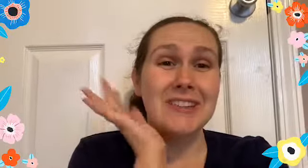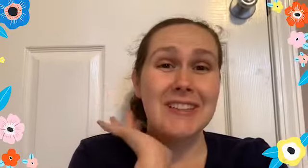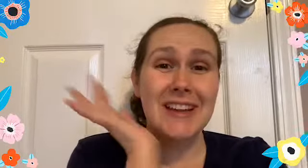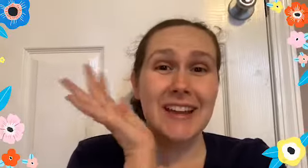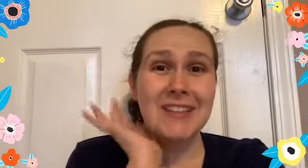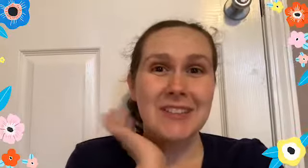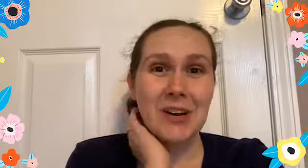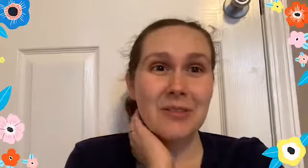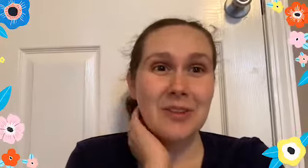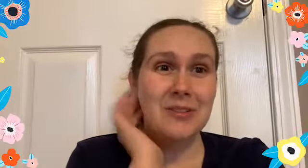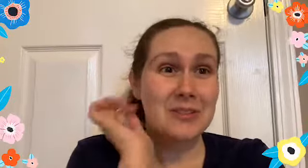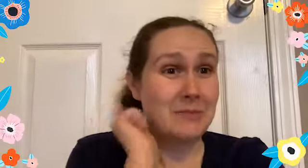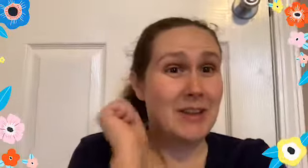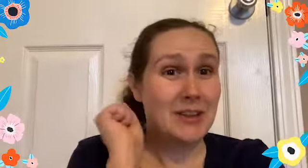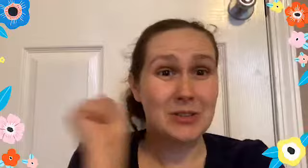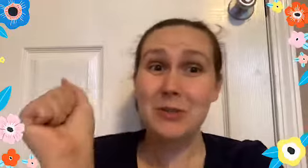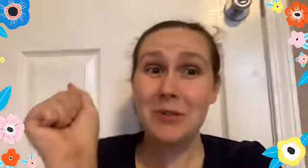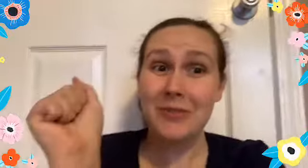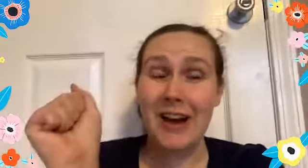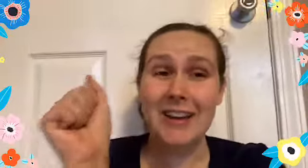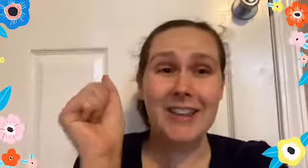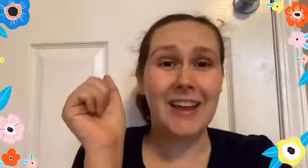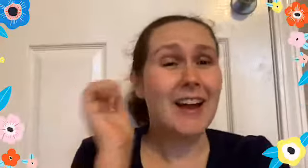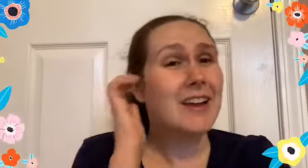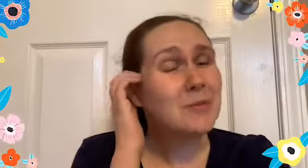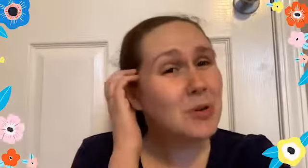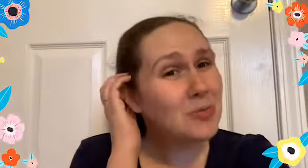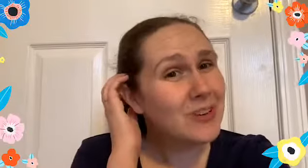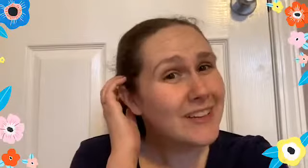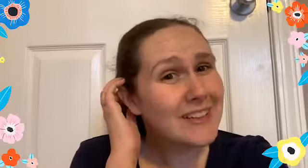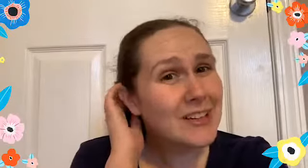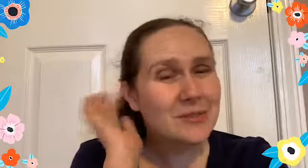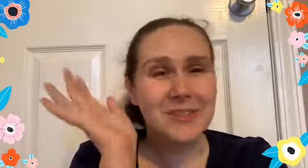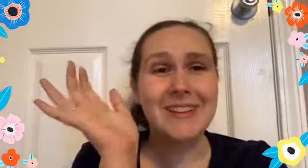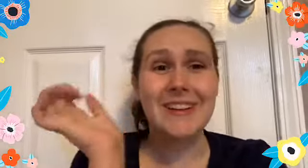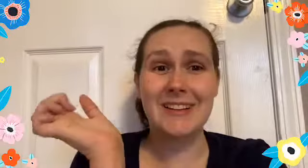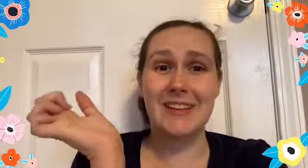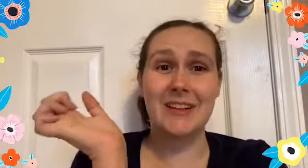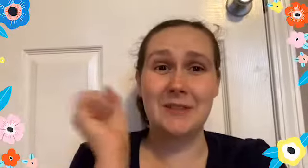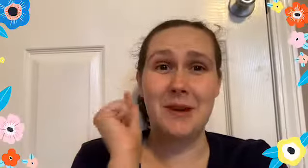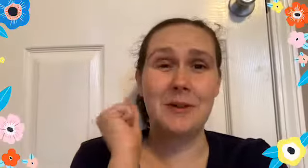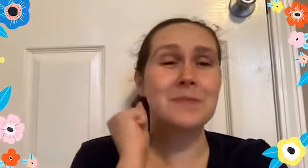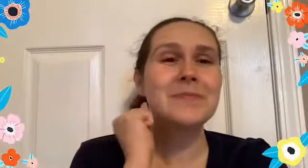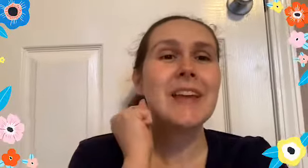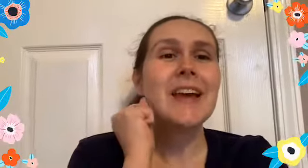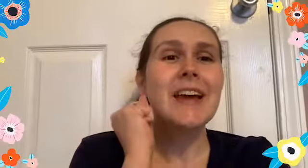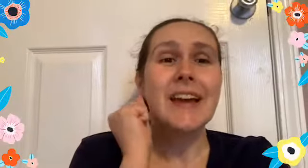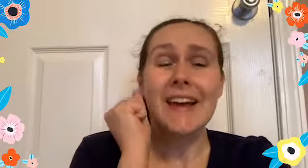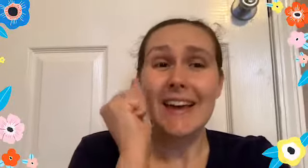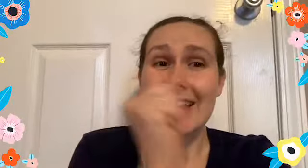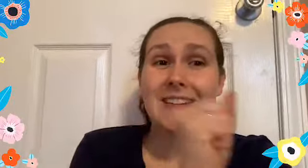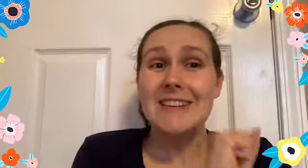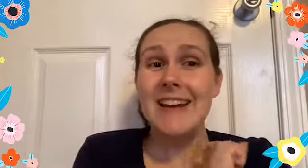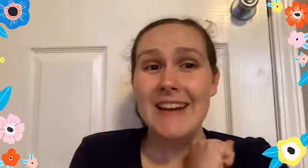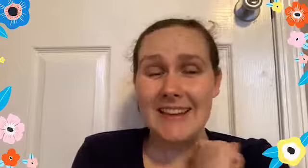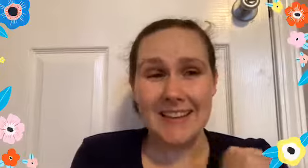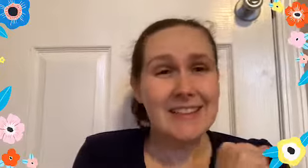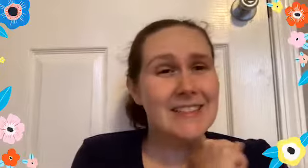today to share with you something super fun that I am really, really excited about. It is